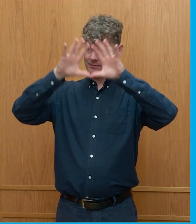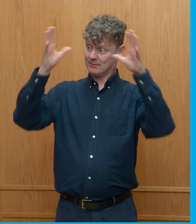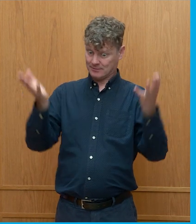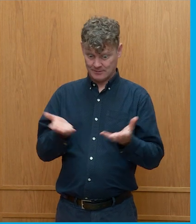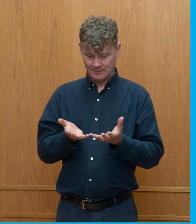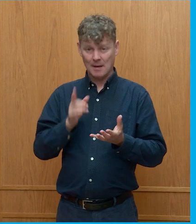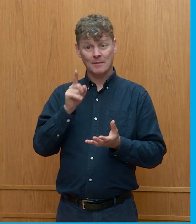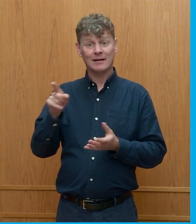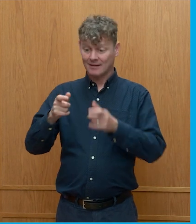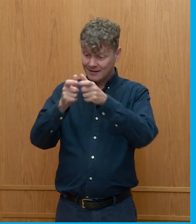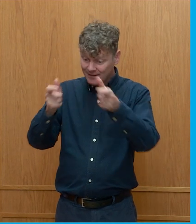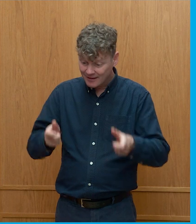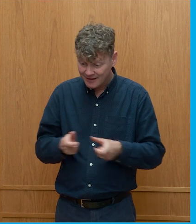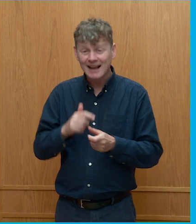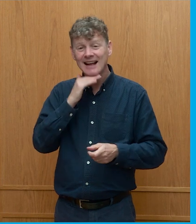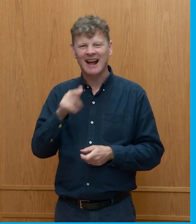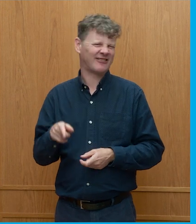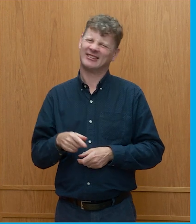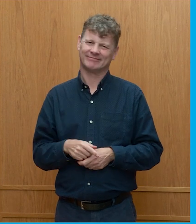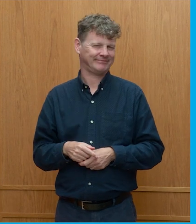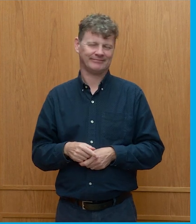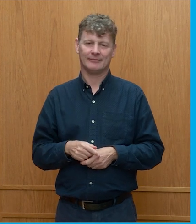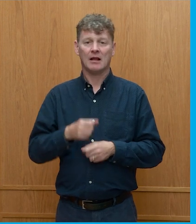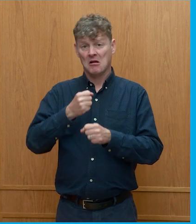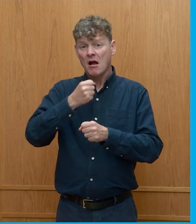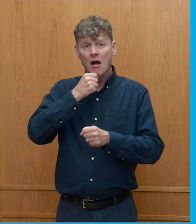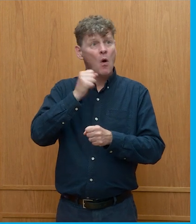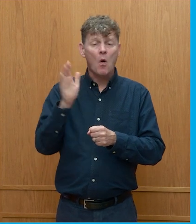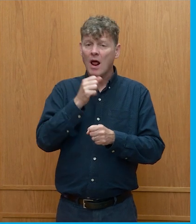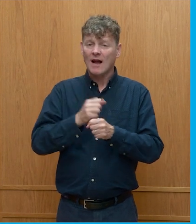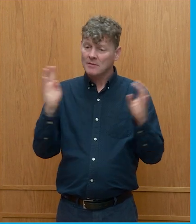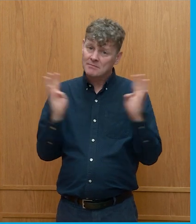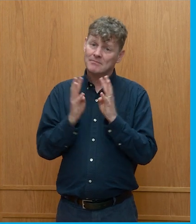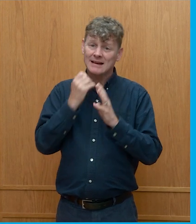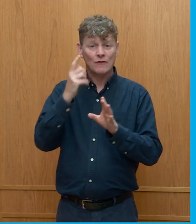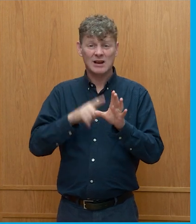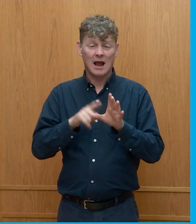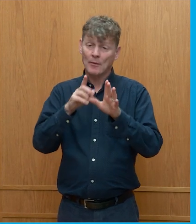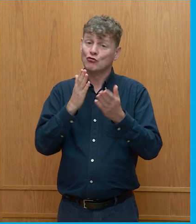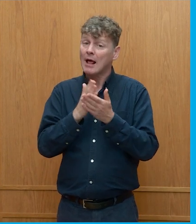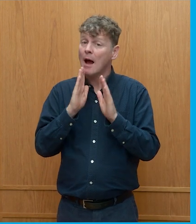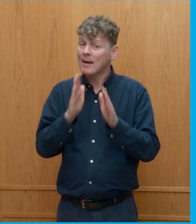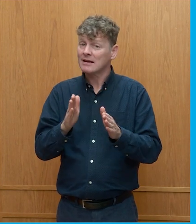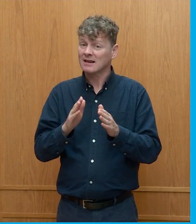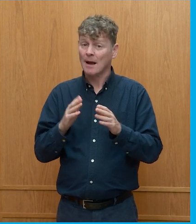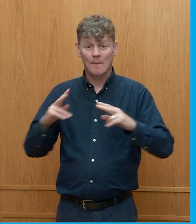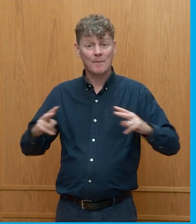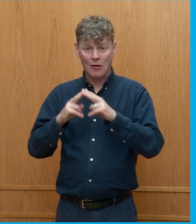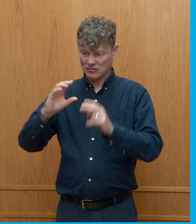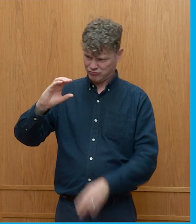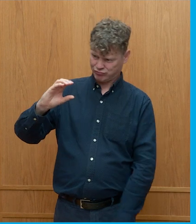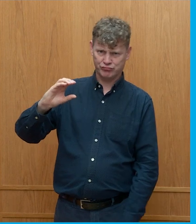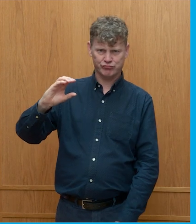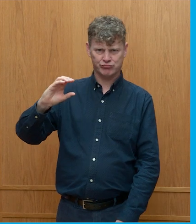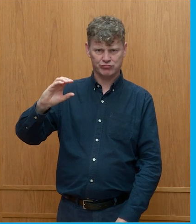on its own, and the world government's meeting every year. Probably the remarkable thing that came out of Paris is that a massive document produced by 800